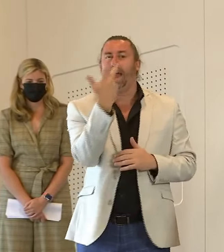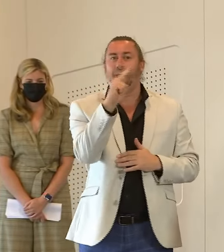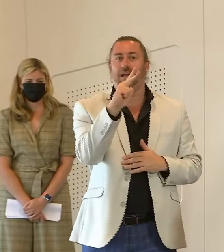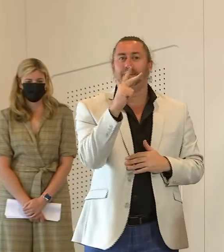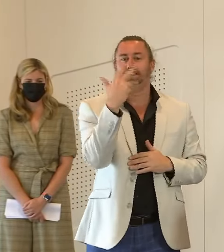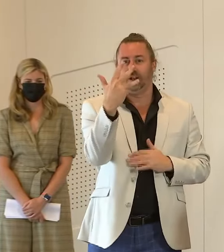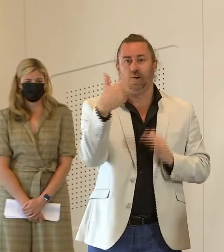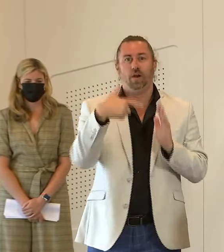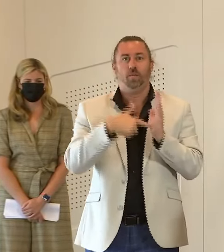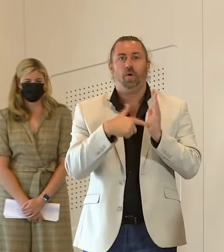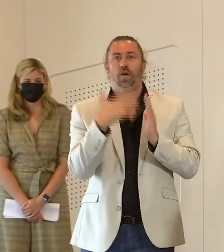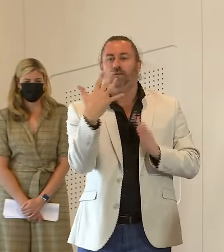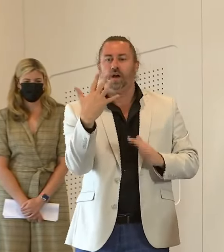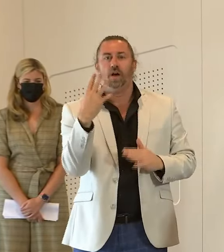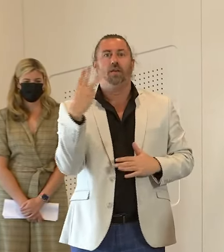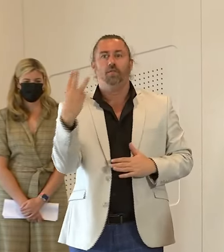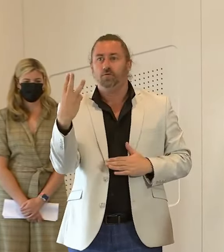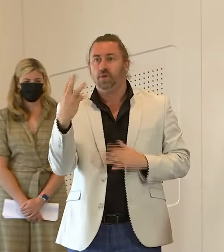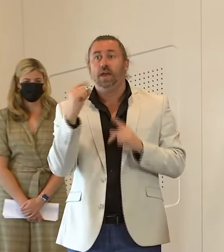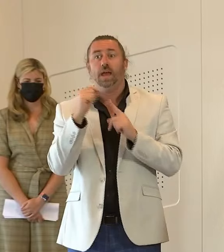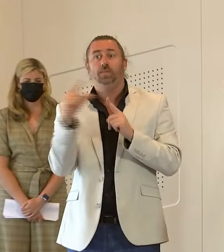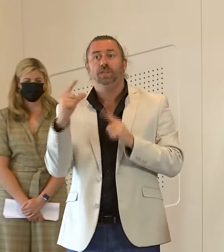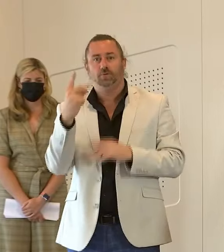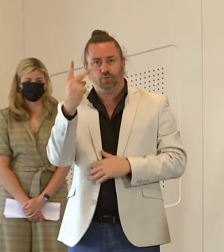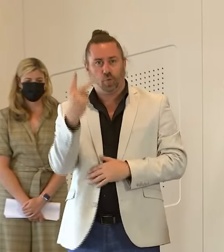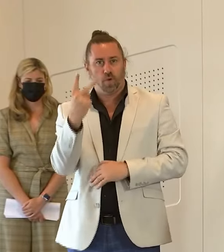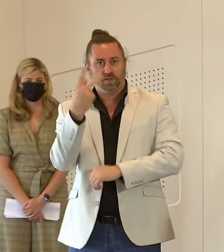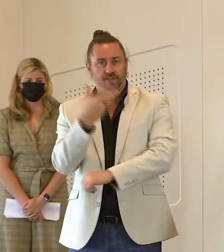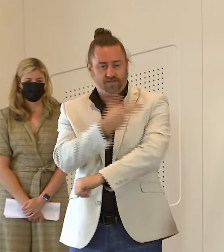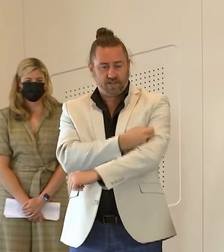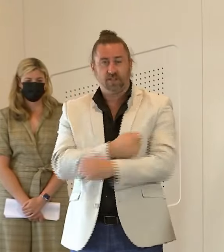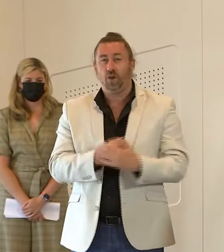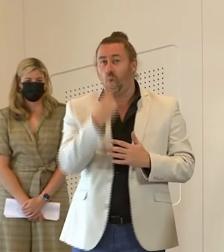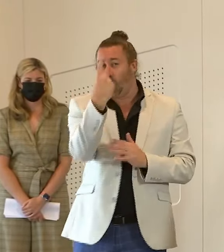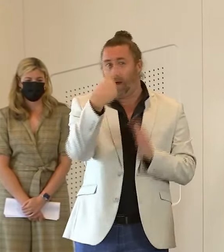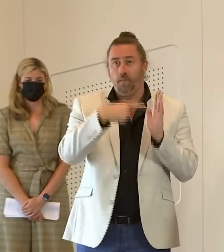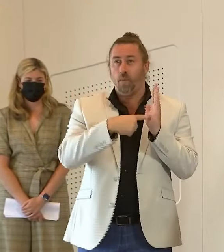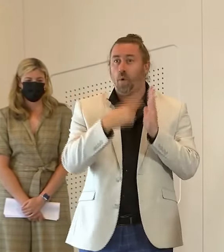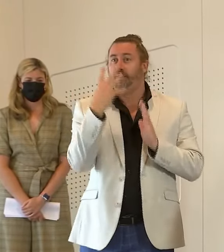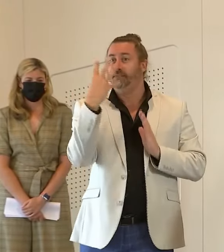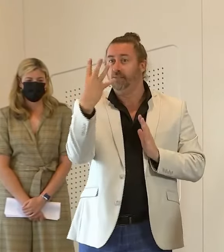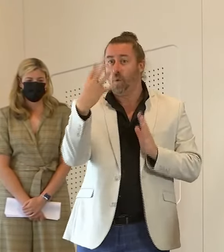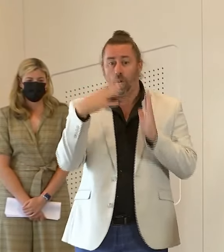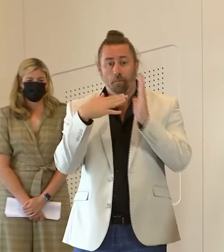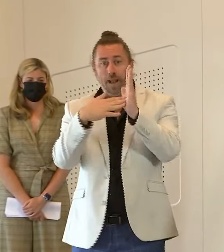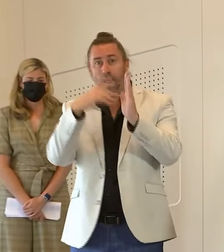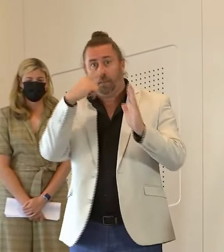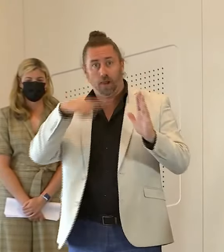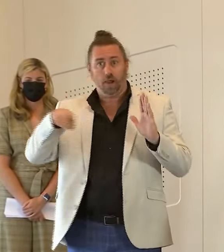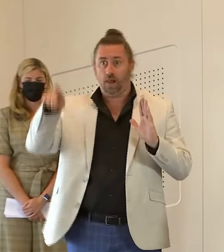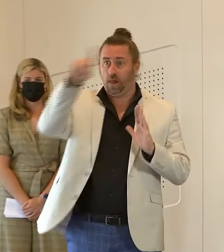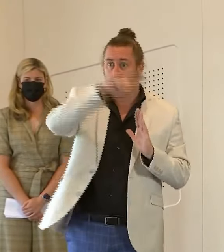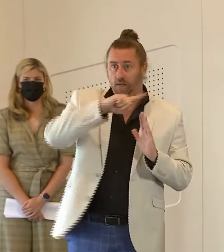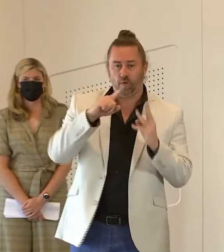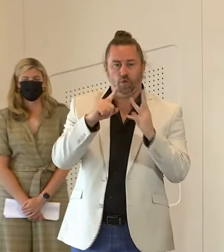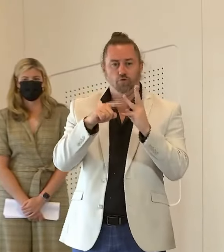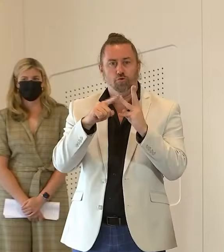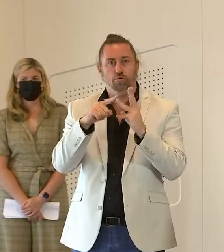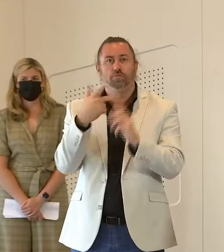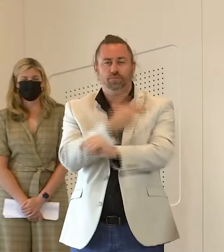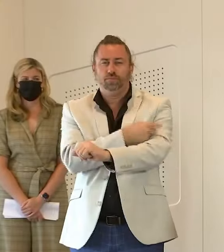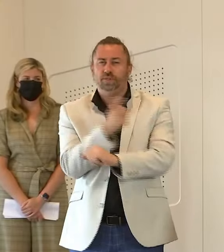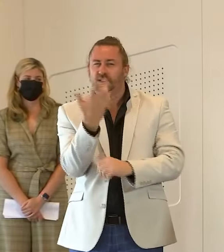.53 percent fully vaccinated. 1.4 million Queenslanders have received their boosters that's 55